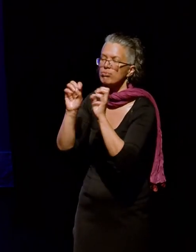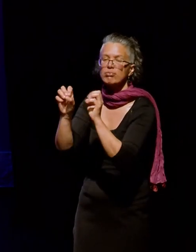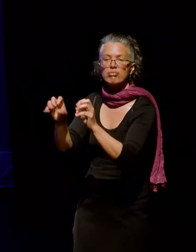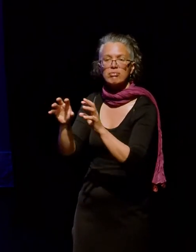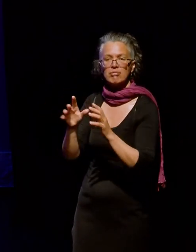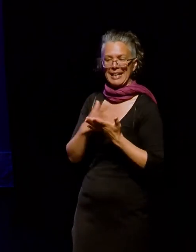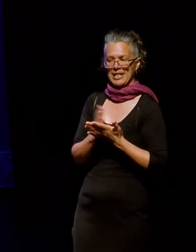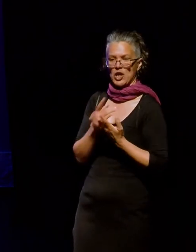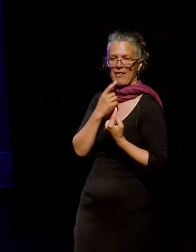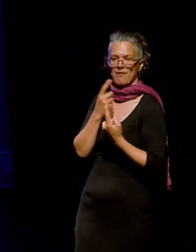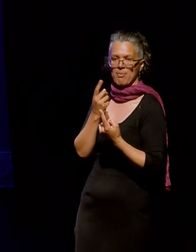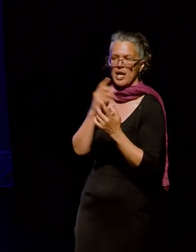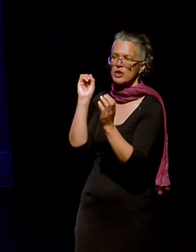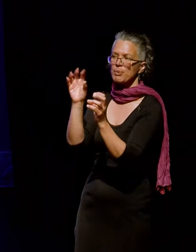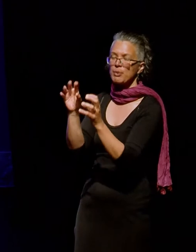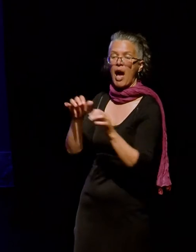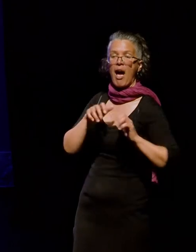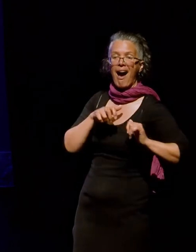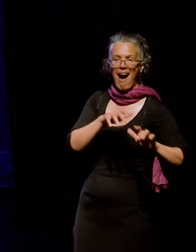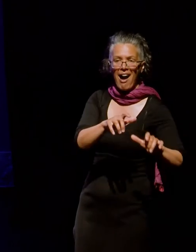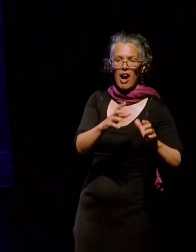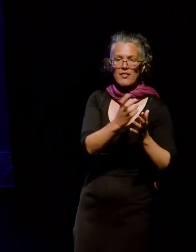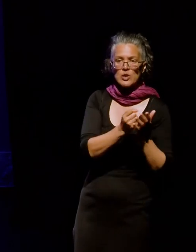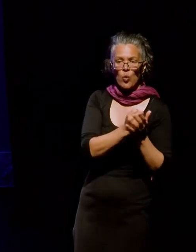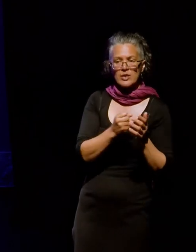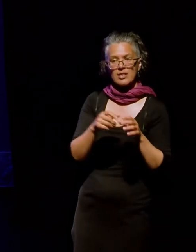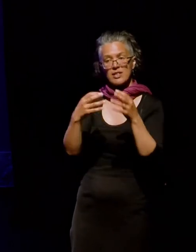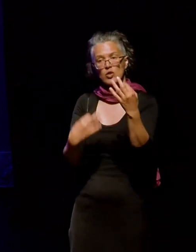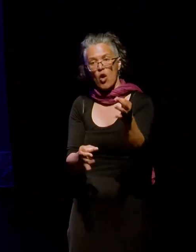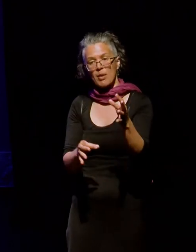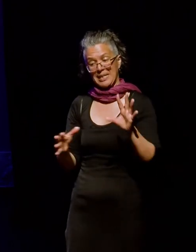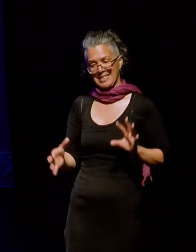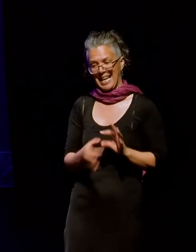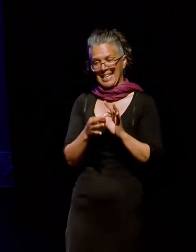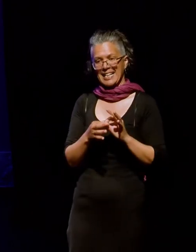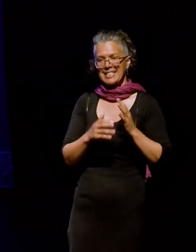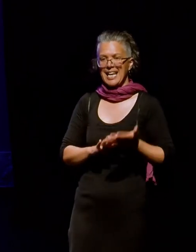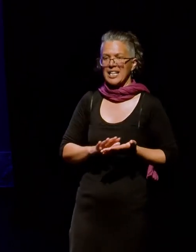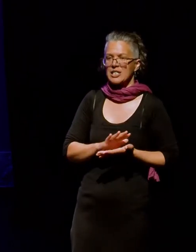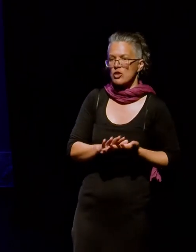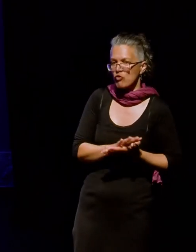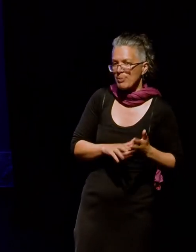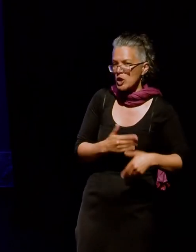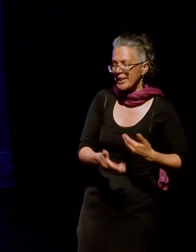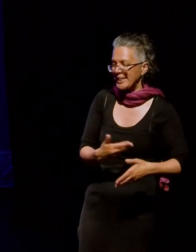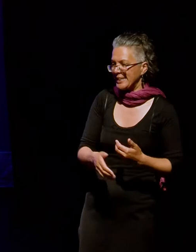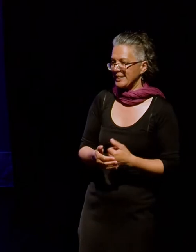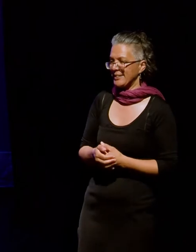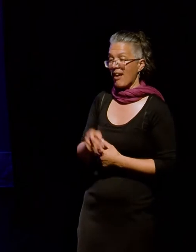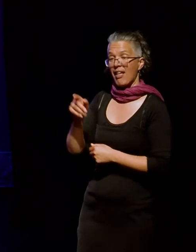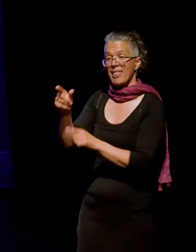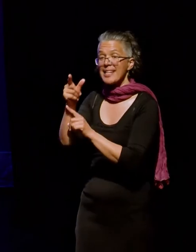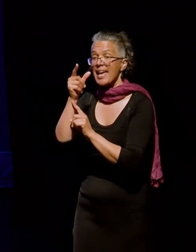information such as archival sources, documents, links and description. These activities are both enabled